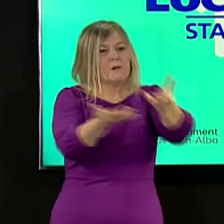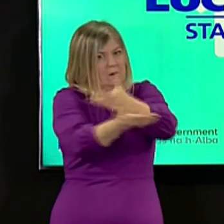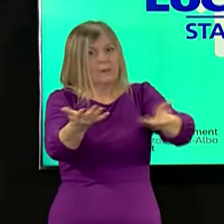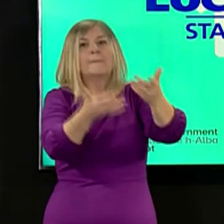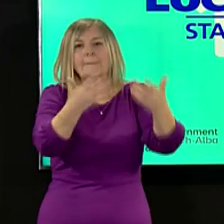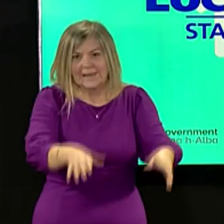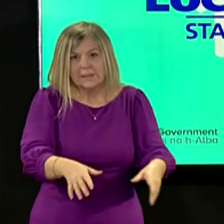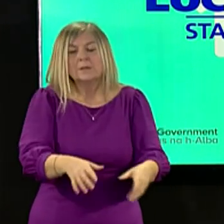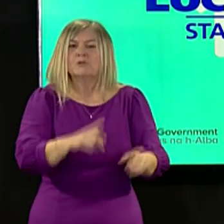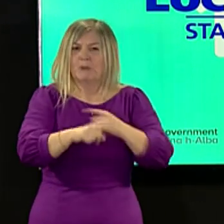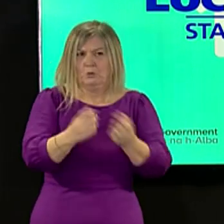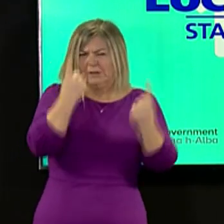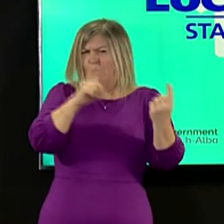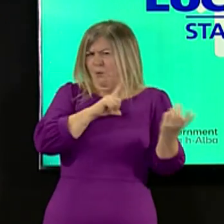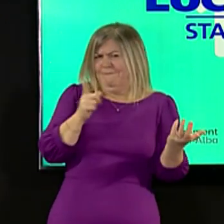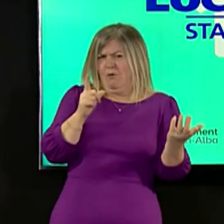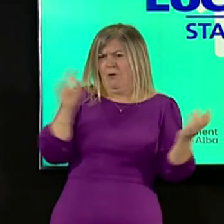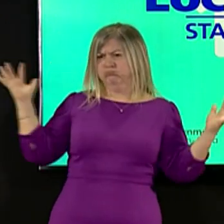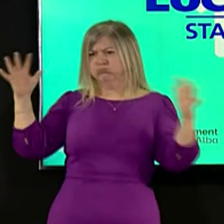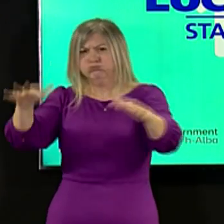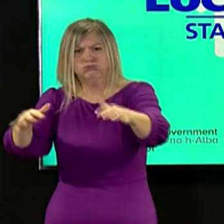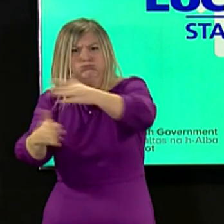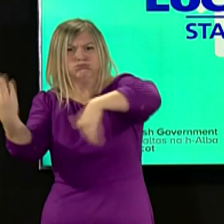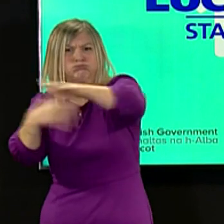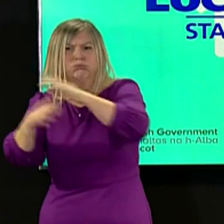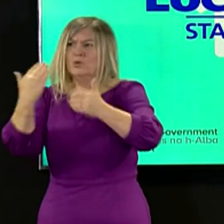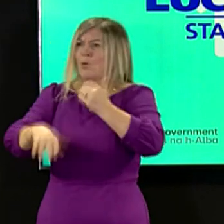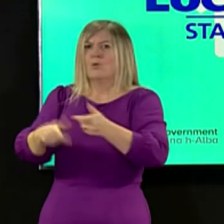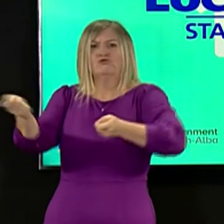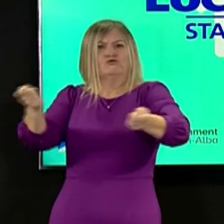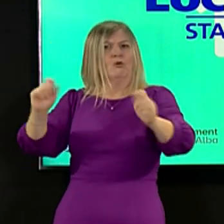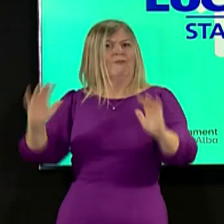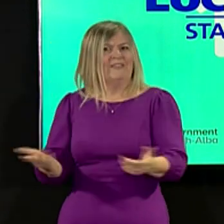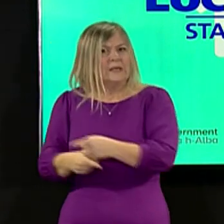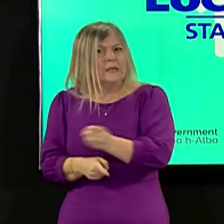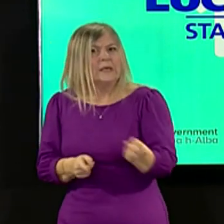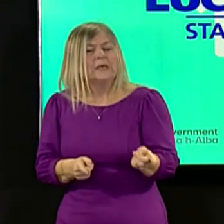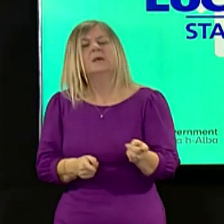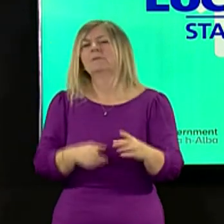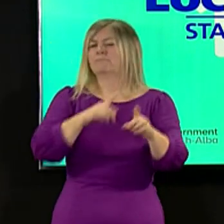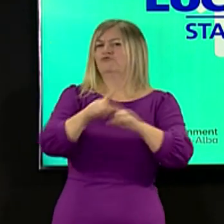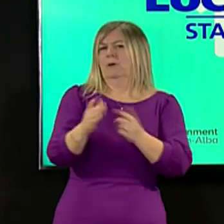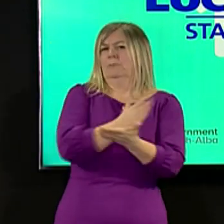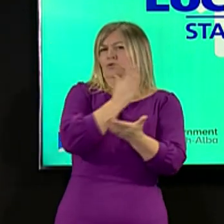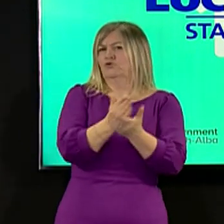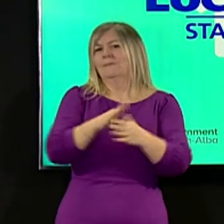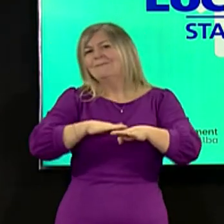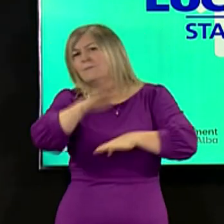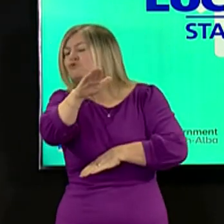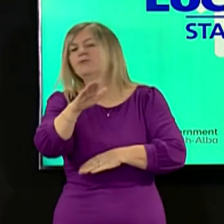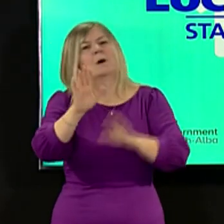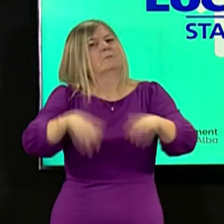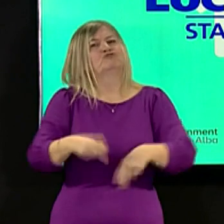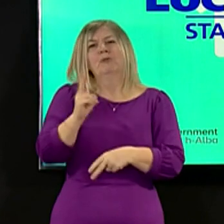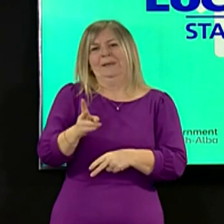did, what actions are now being taken to identify those responsible and what more can be done to try to ensure that we do not see the